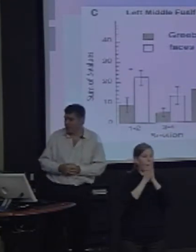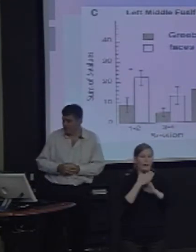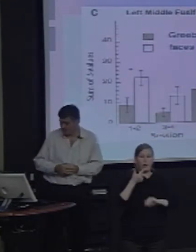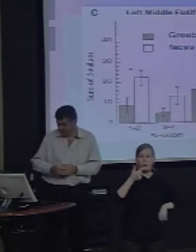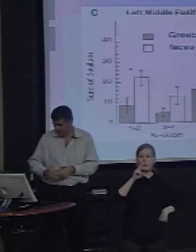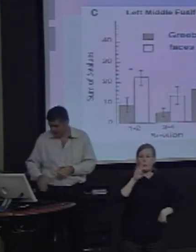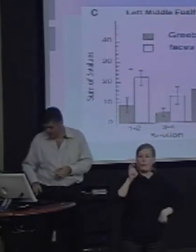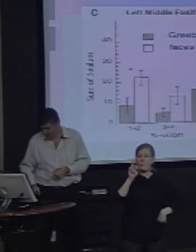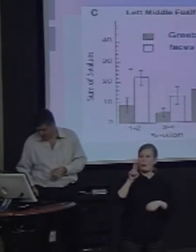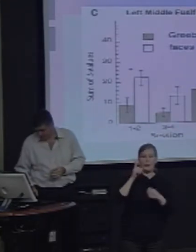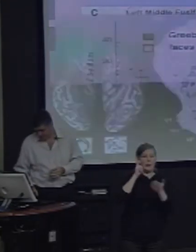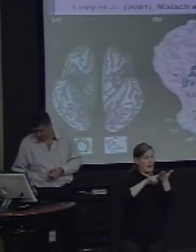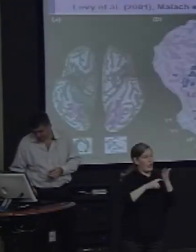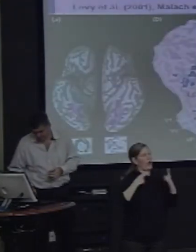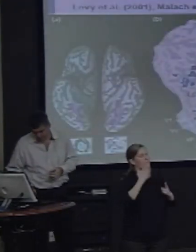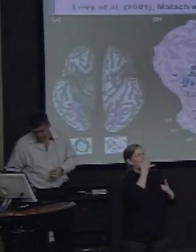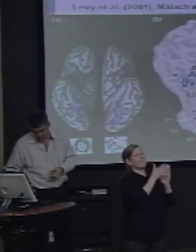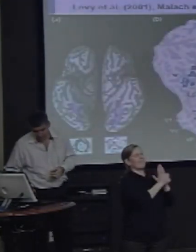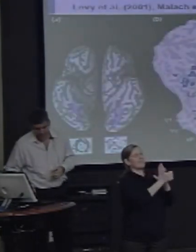area also participates.